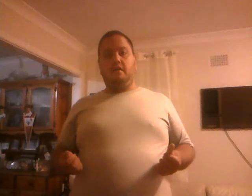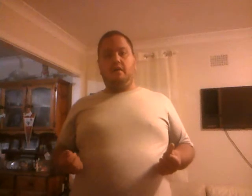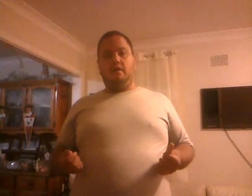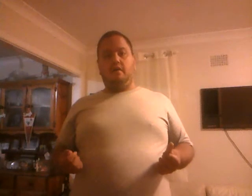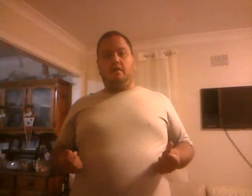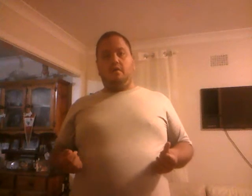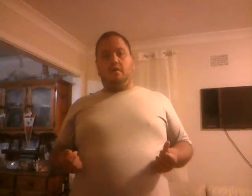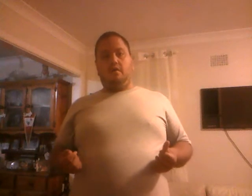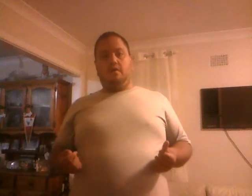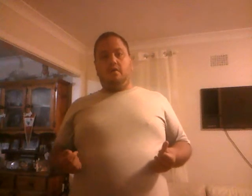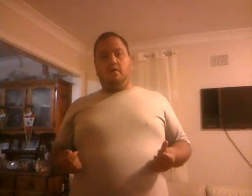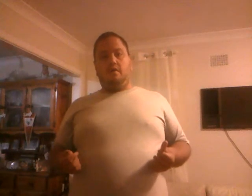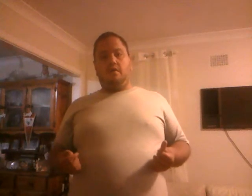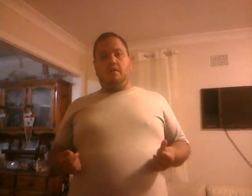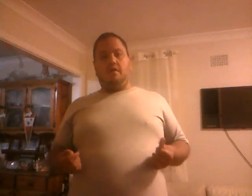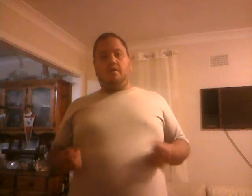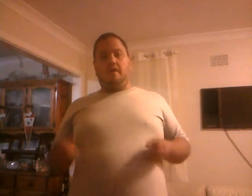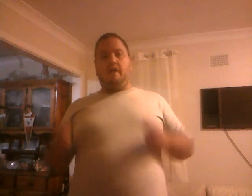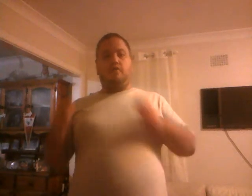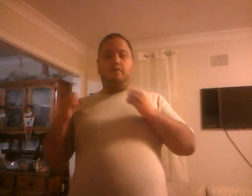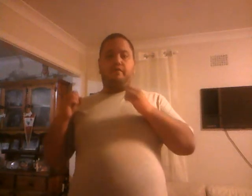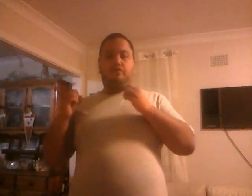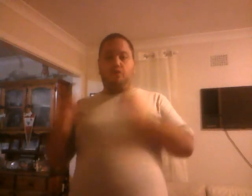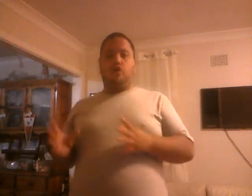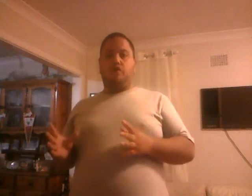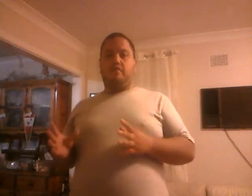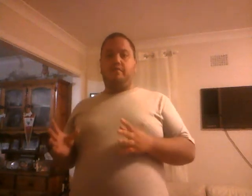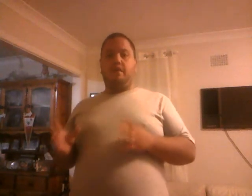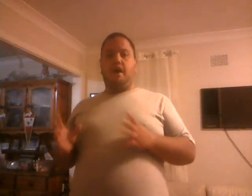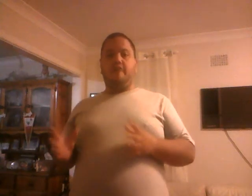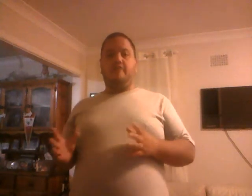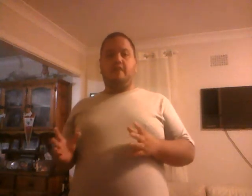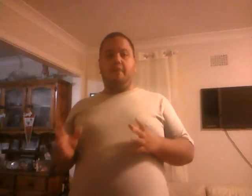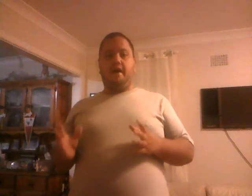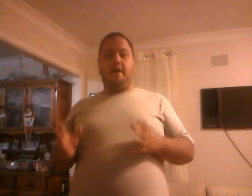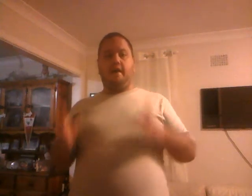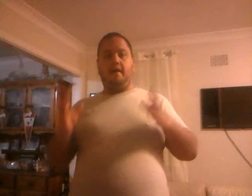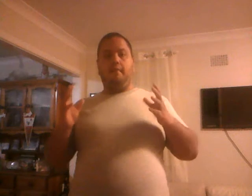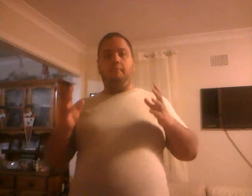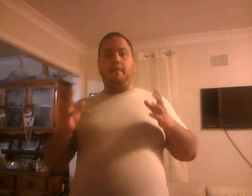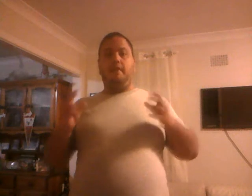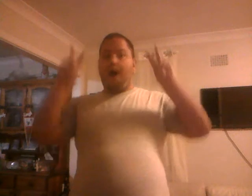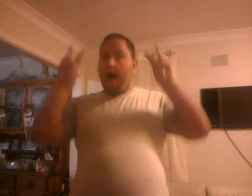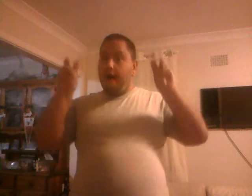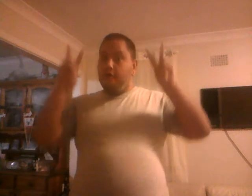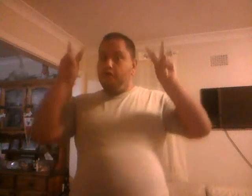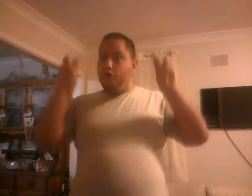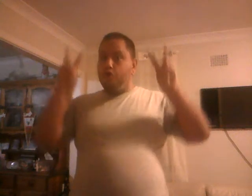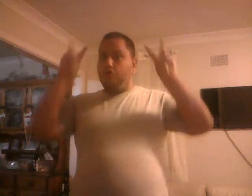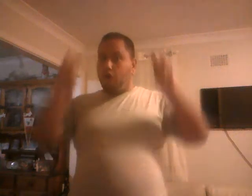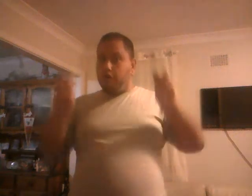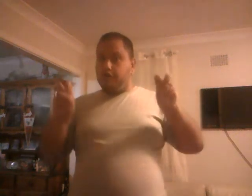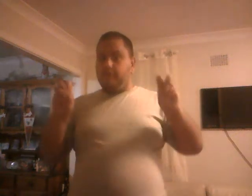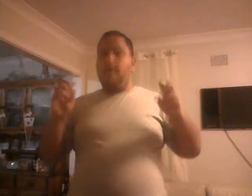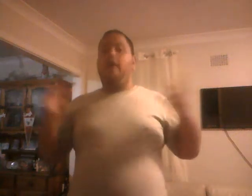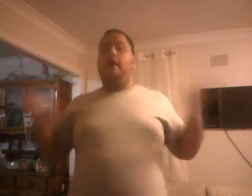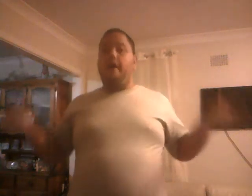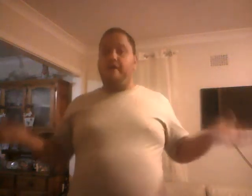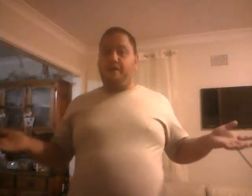a group of school girls have been hijacked by, men of unknown origin. As